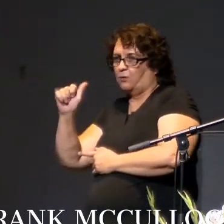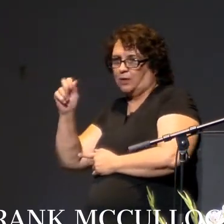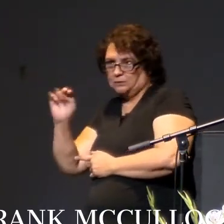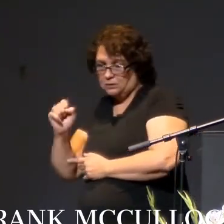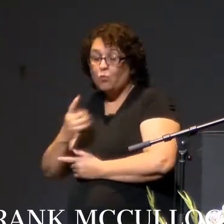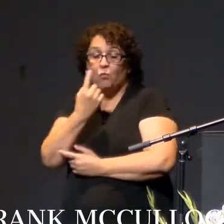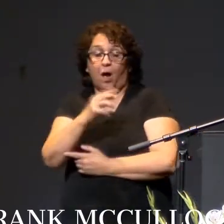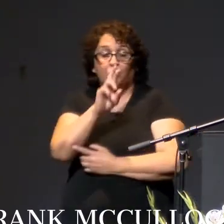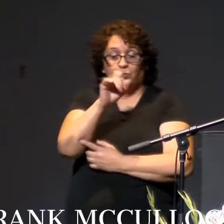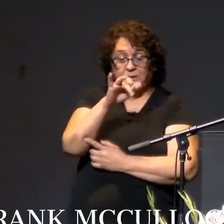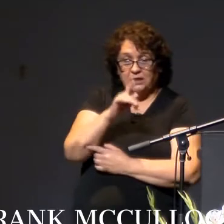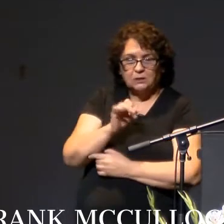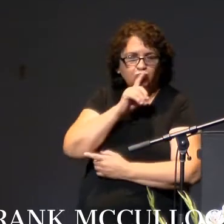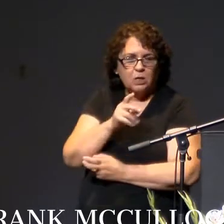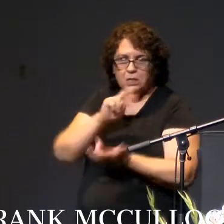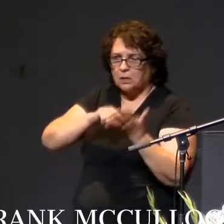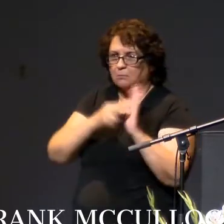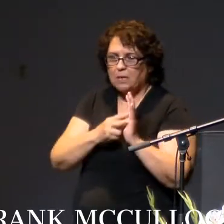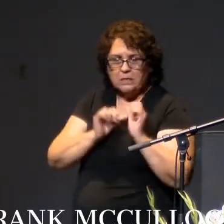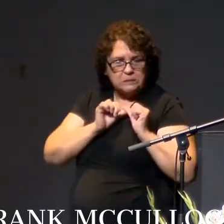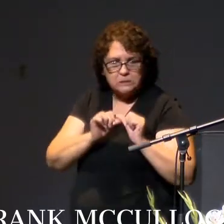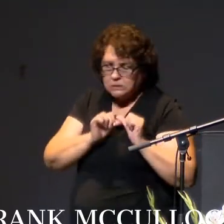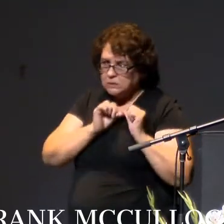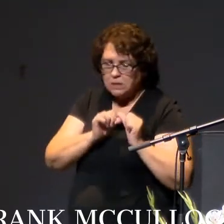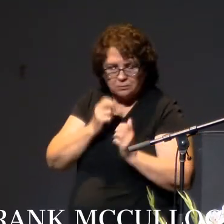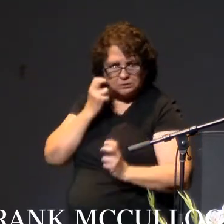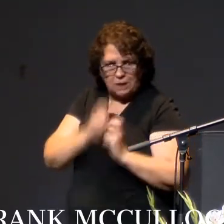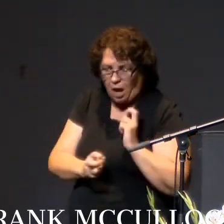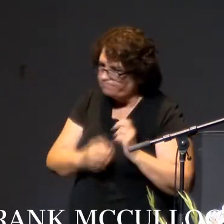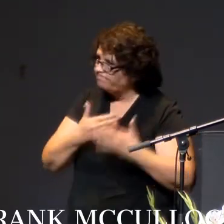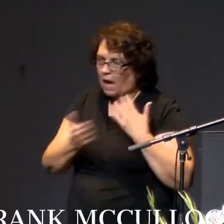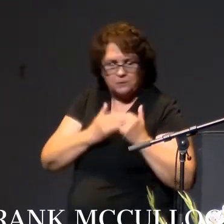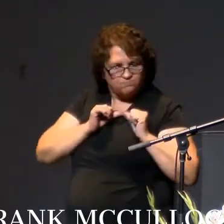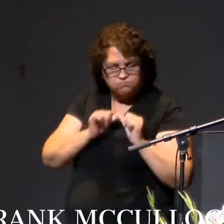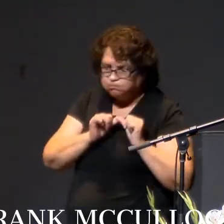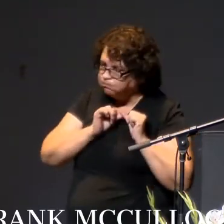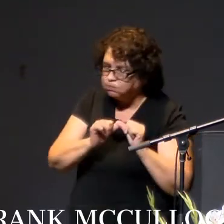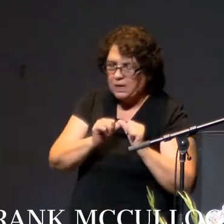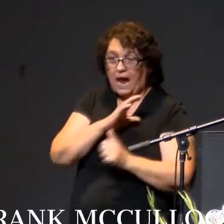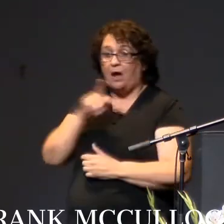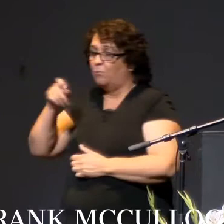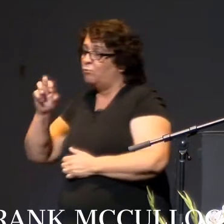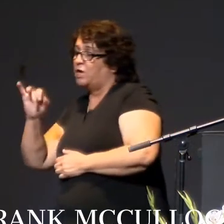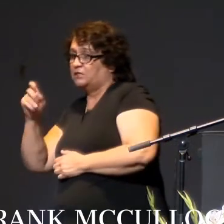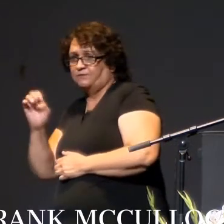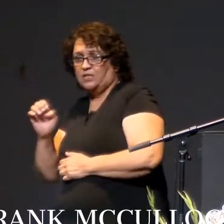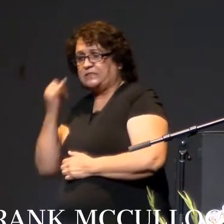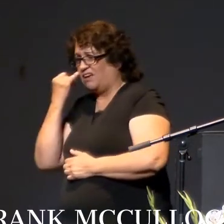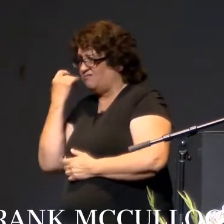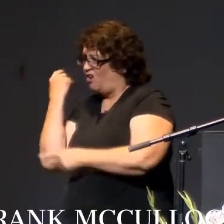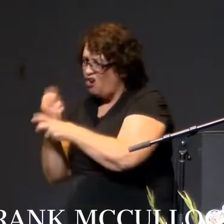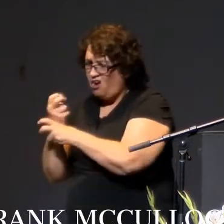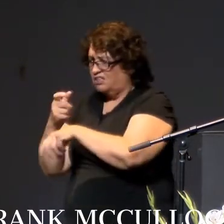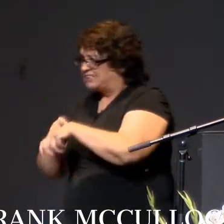difficulties, toughness. And perseverance is defined as steadfastness in doing something despite difficulty or delay